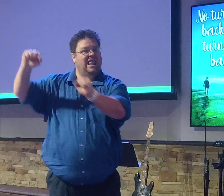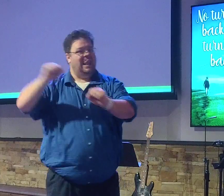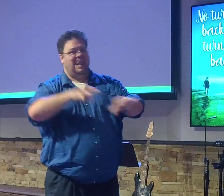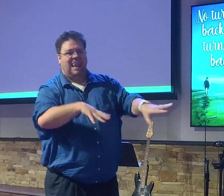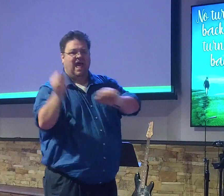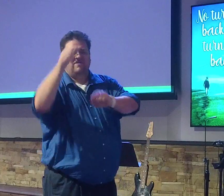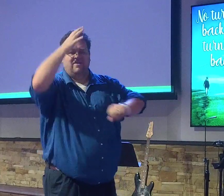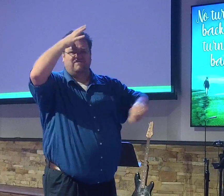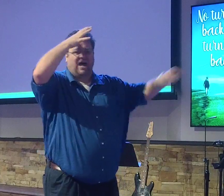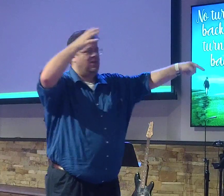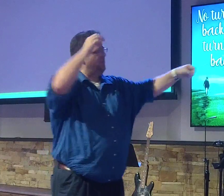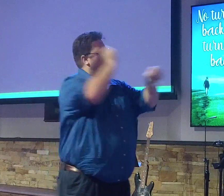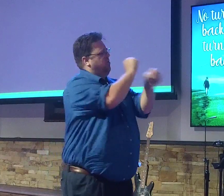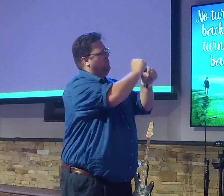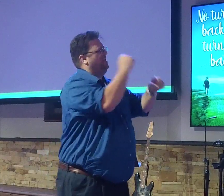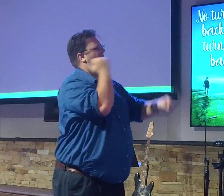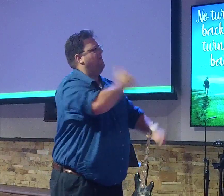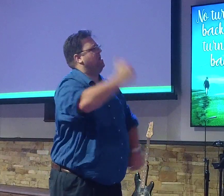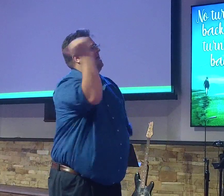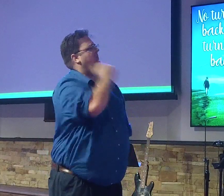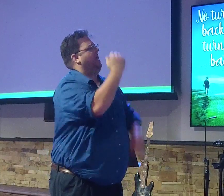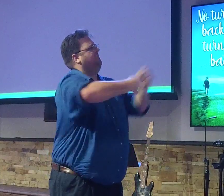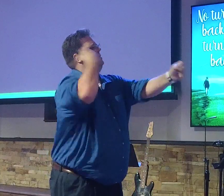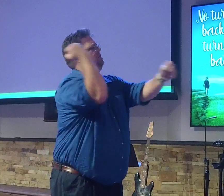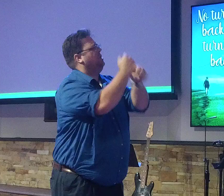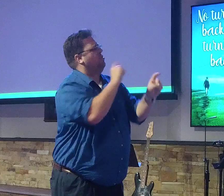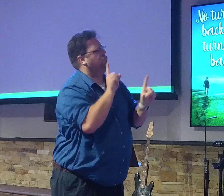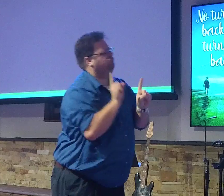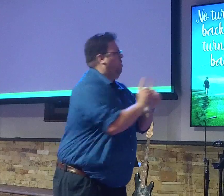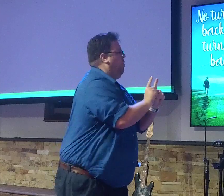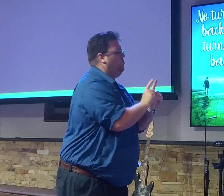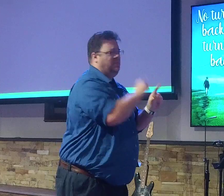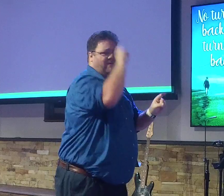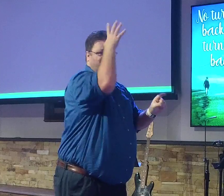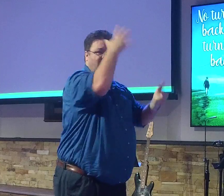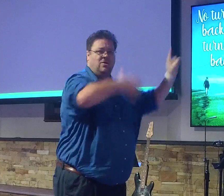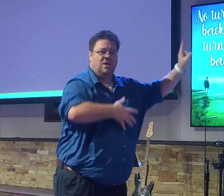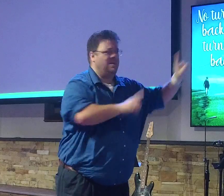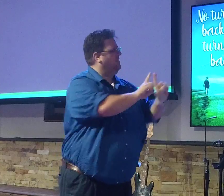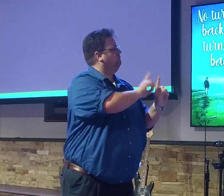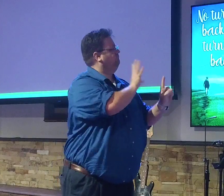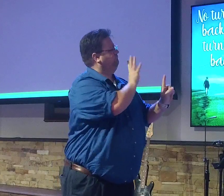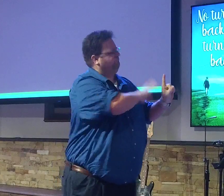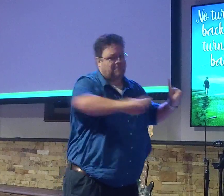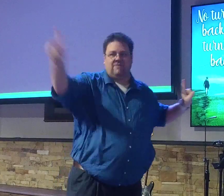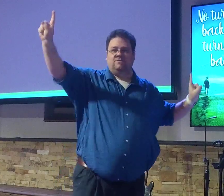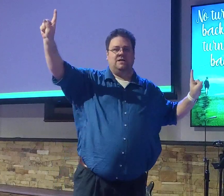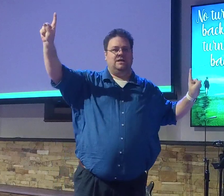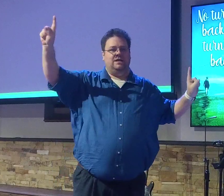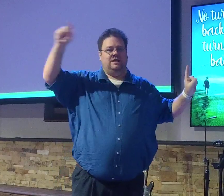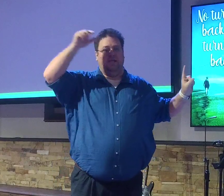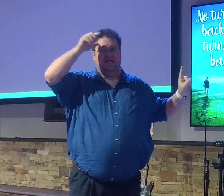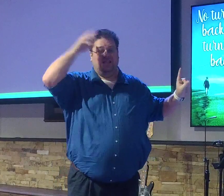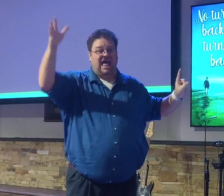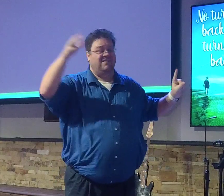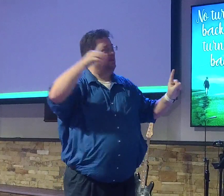mean, they worked with their dad every day. I'm sure they were very close to their dad. And so Peter and Andrew leave their boat, leave the equipment,